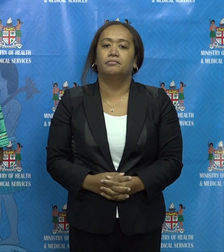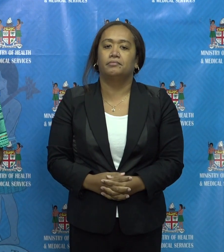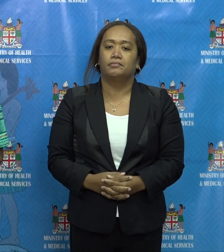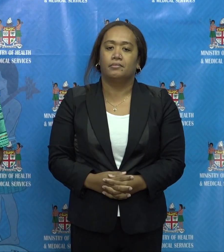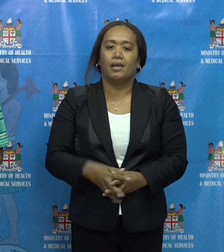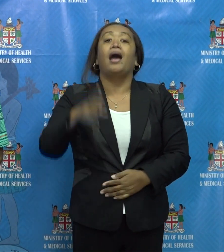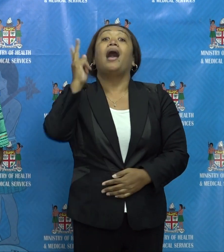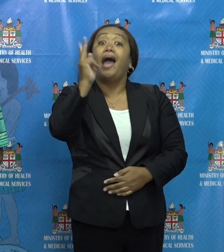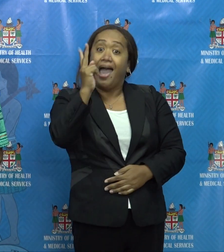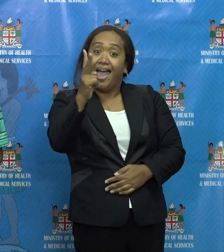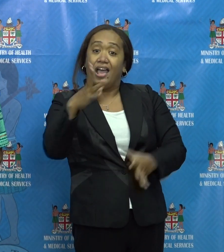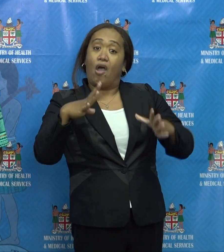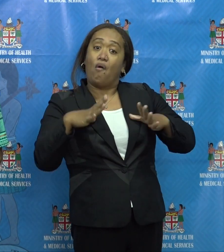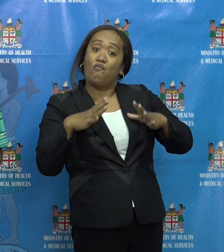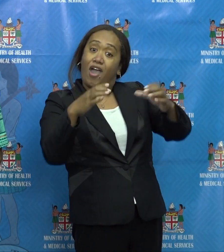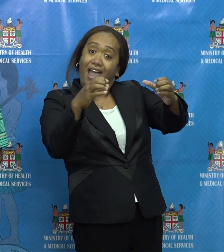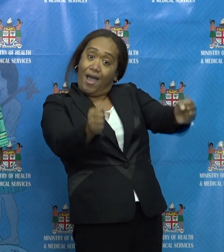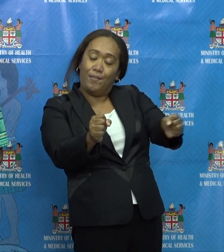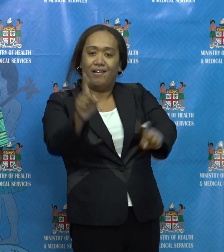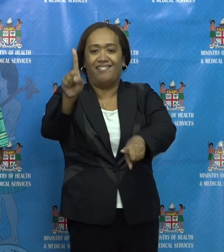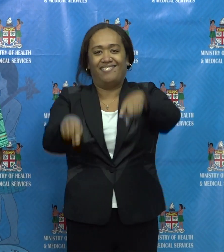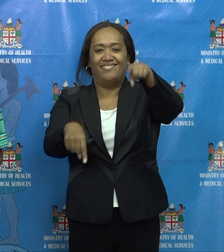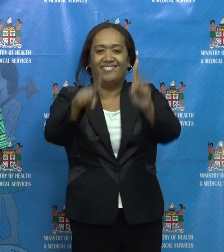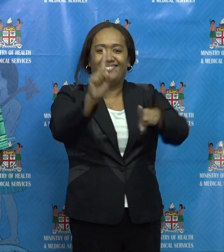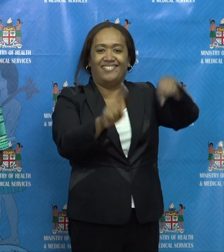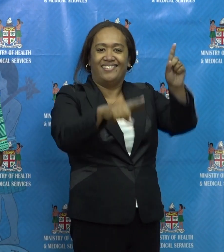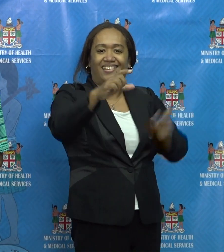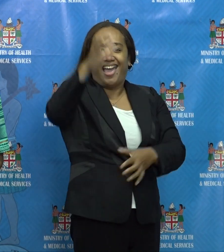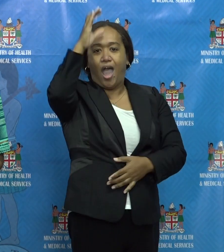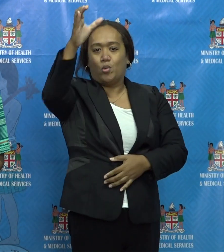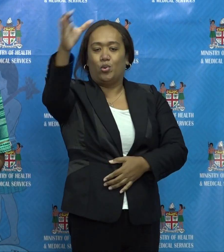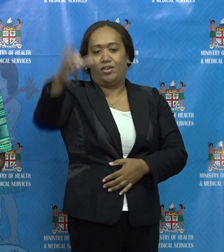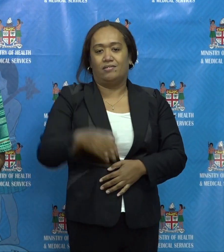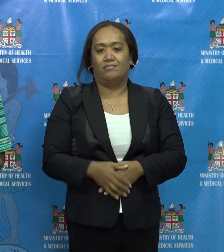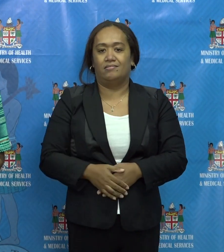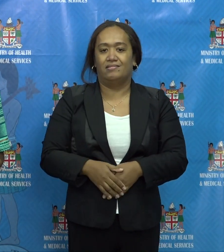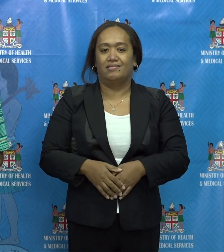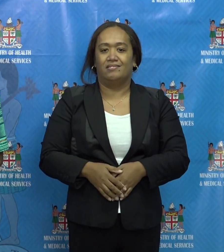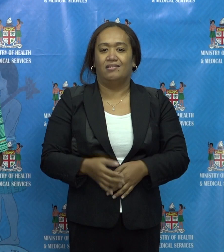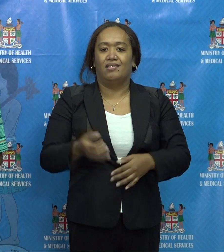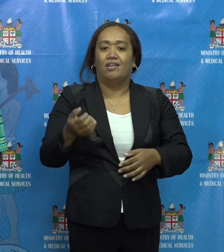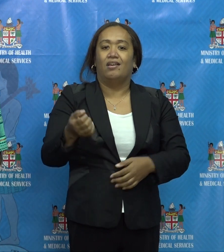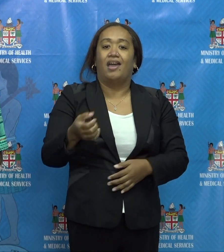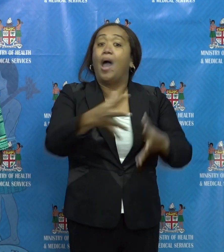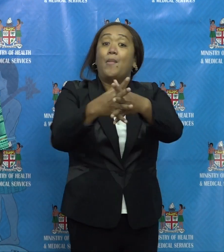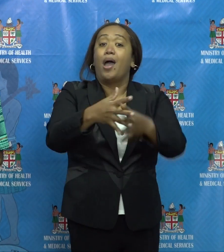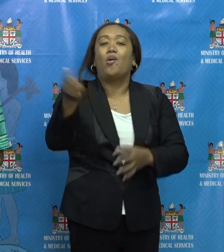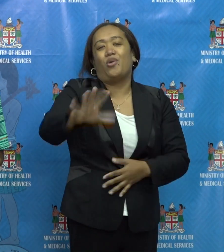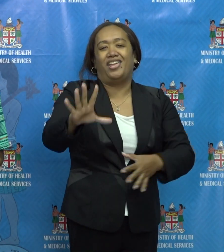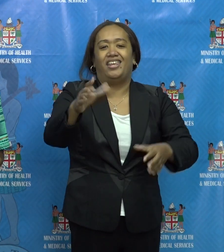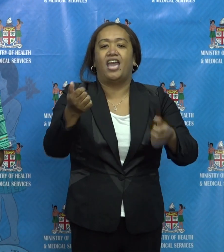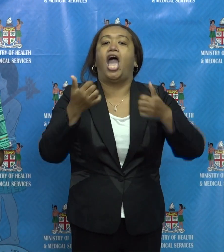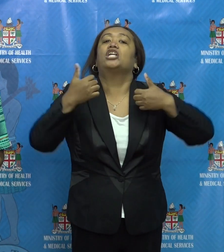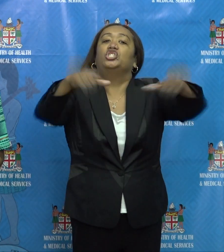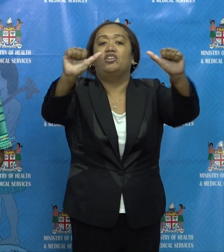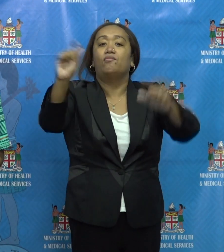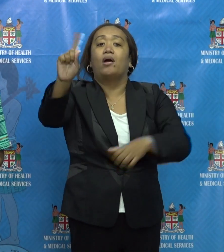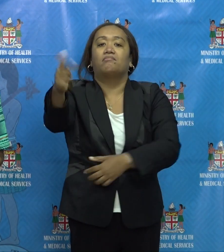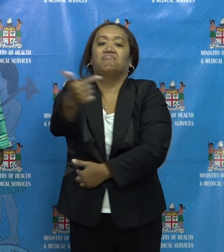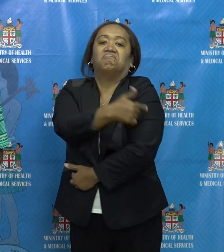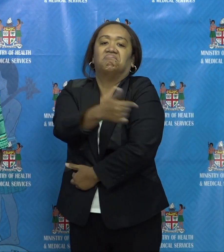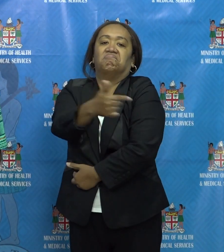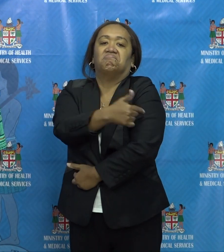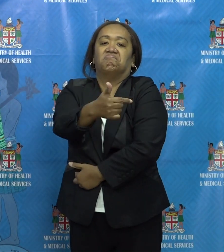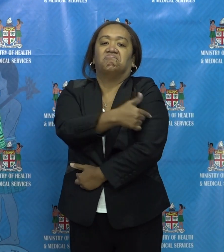Again, these freedoms are possible only because they have achieved widespread vaccination of their population. Remember, too,